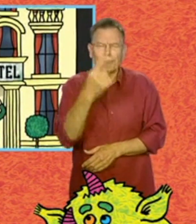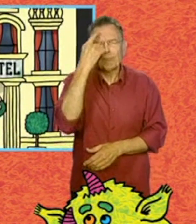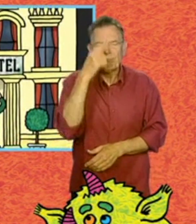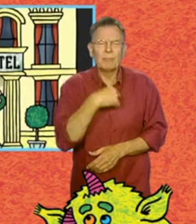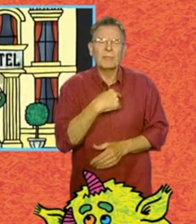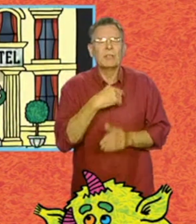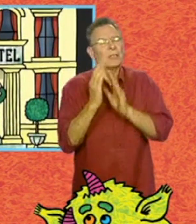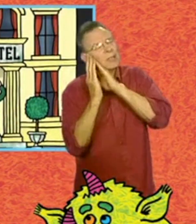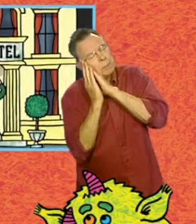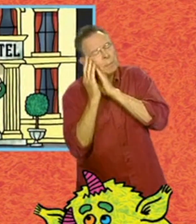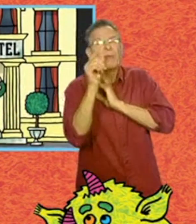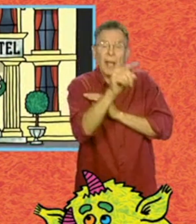and decides to sleep in it,